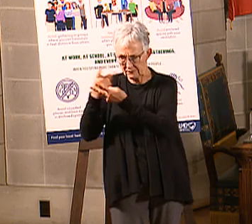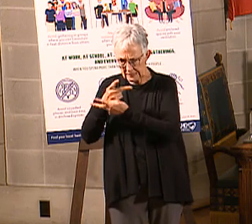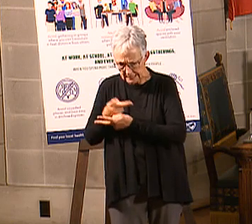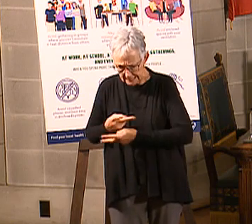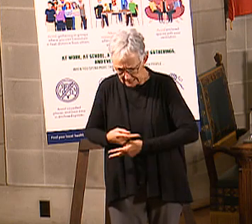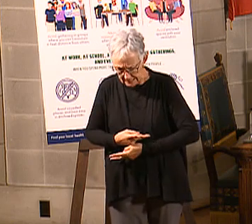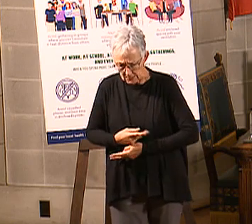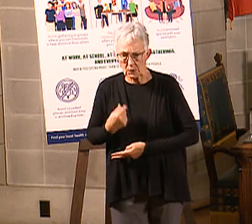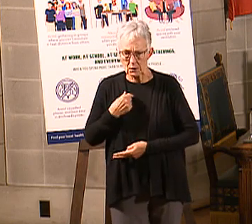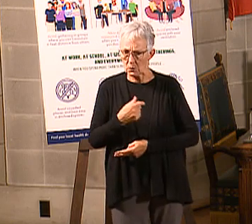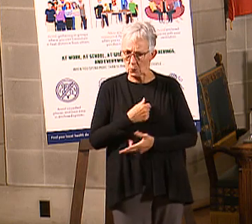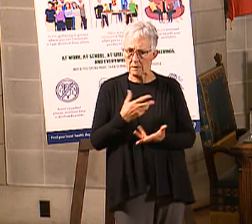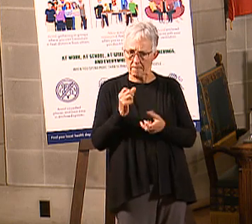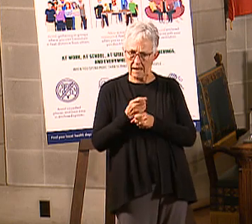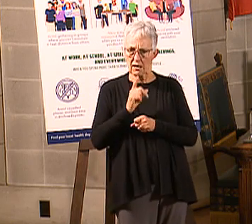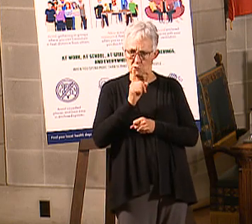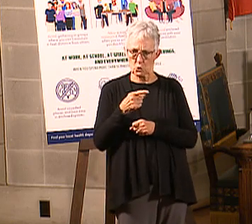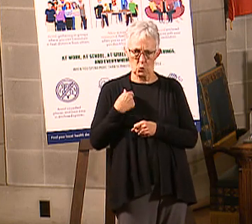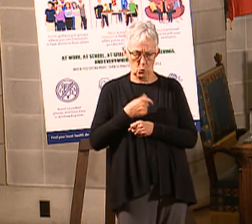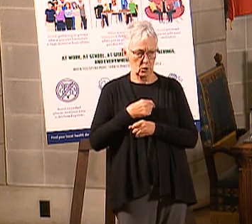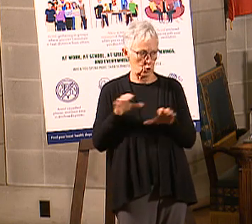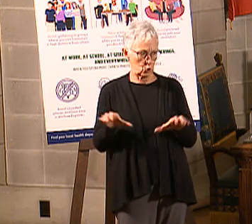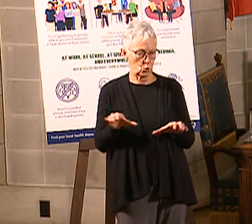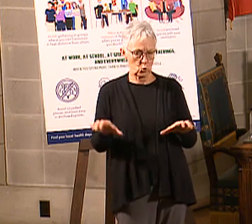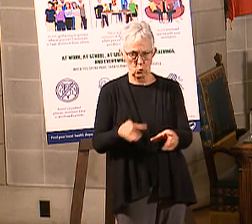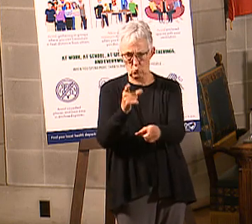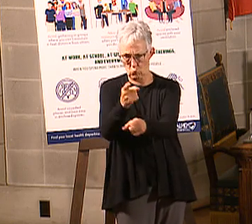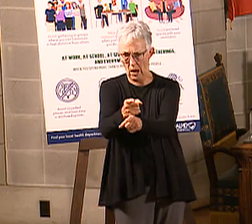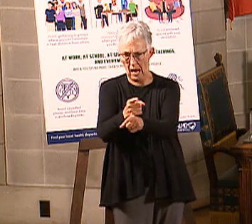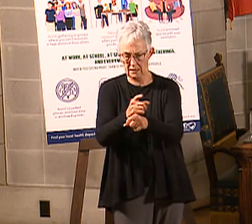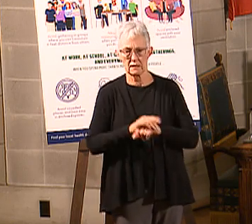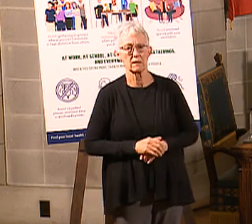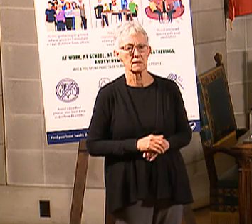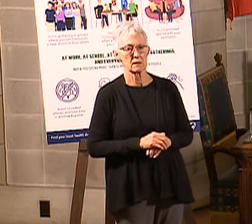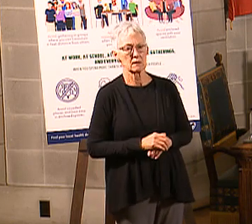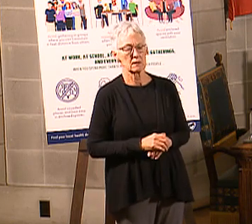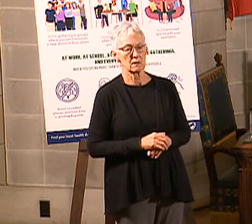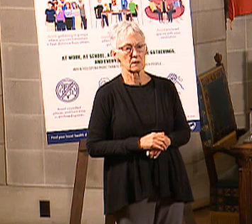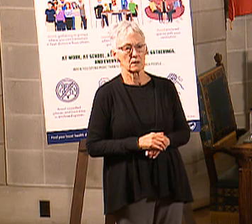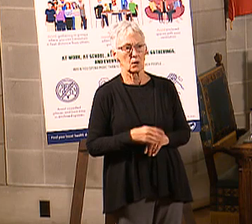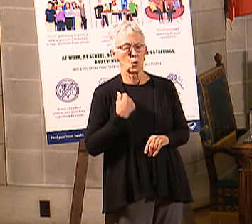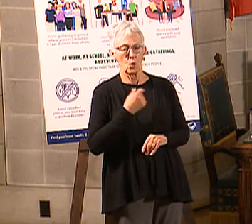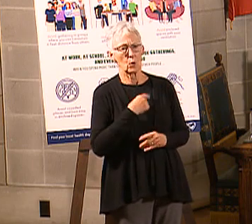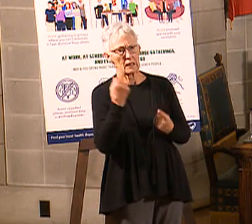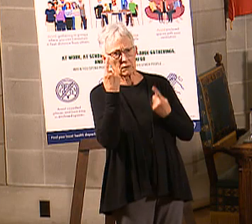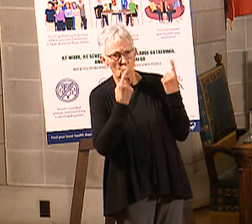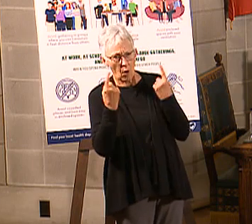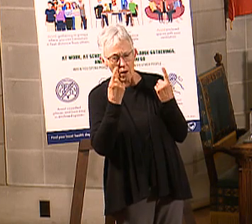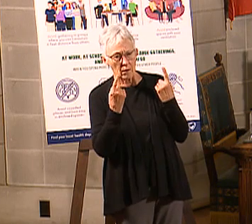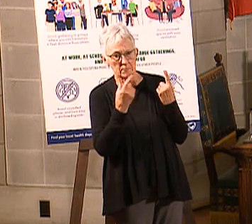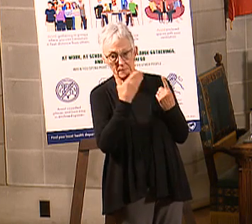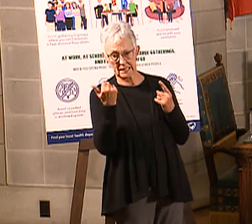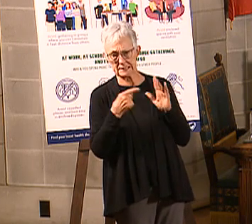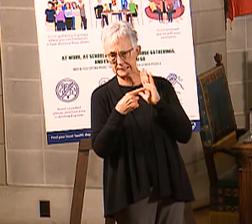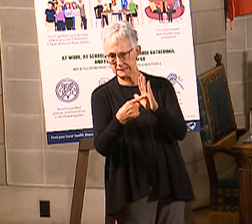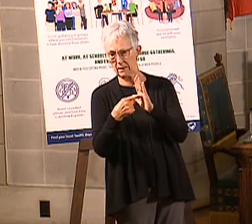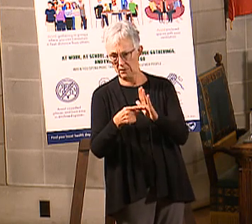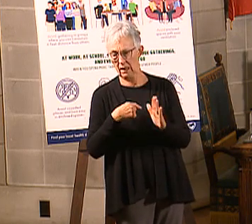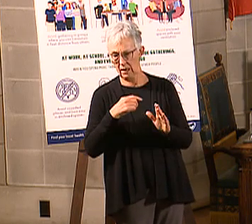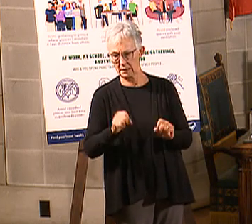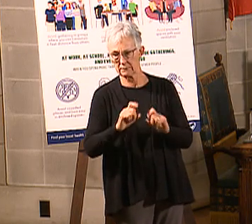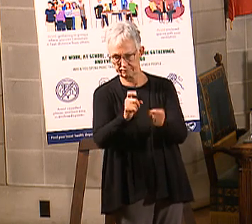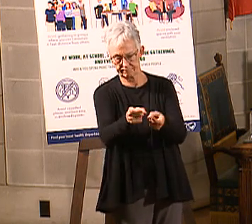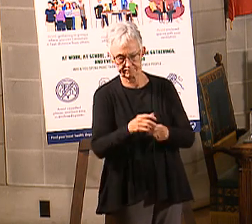right, and we wanted to do it right. And that's what we were tasked to do, and we've done it. And so what we thought about, the best example I can give you